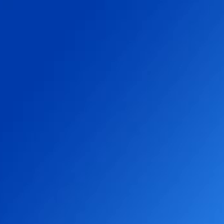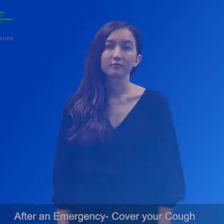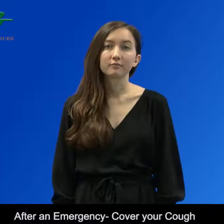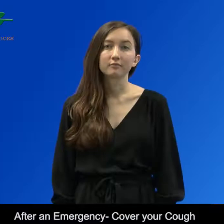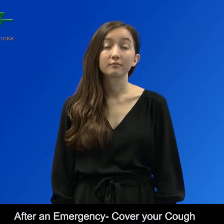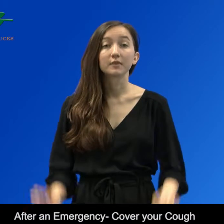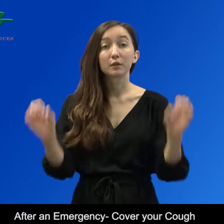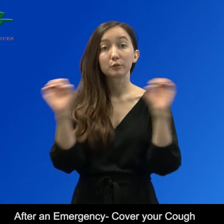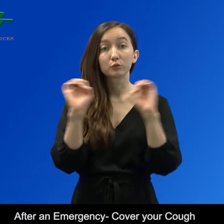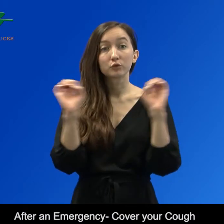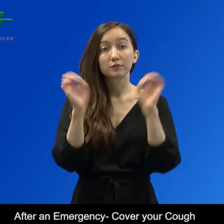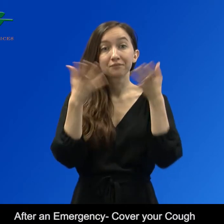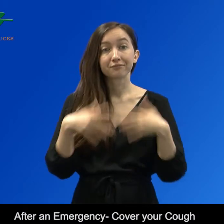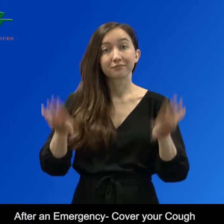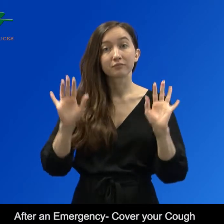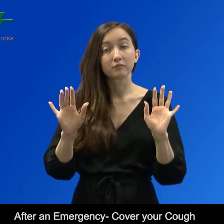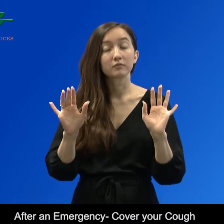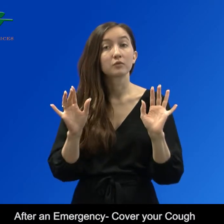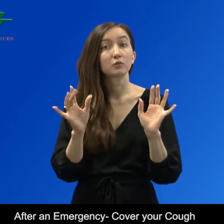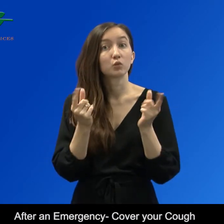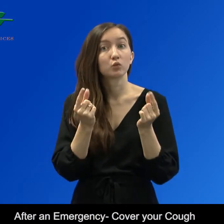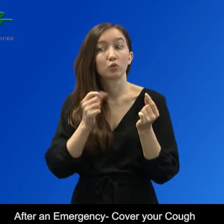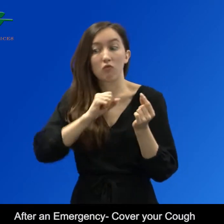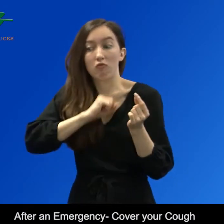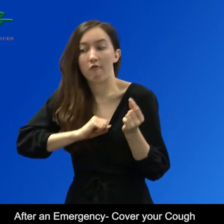After an emergency, cover your cough.